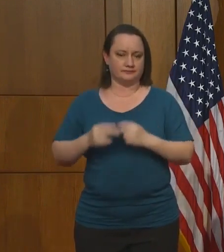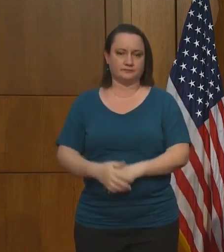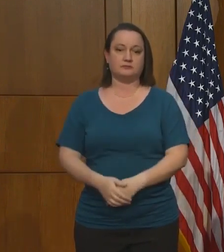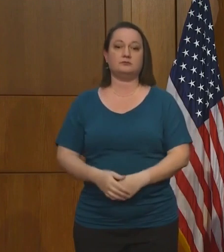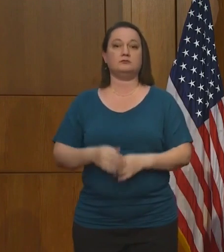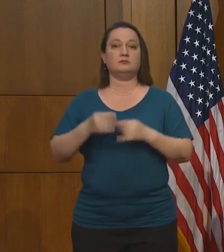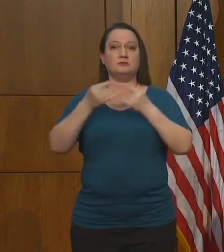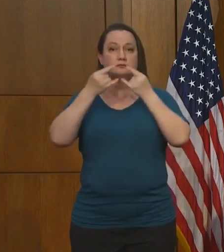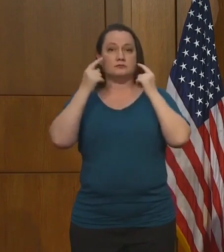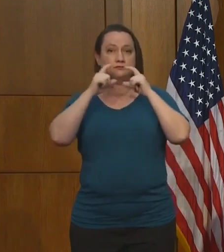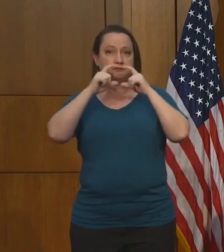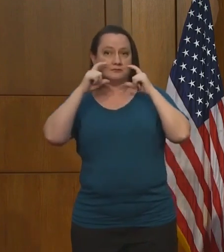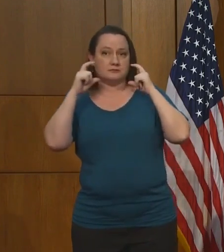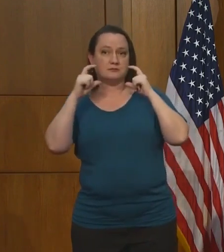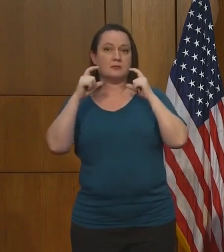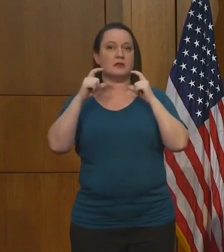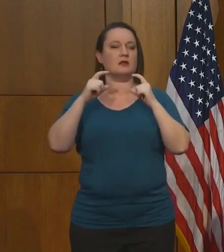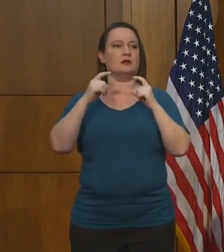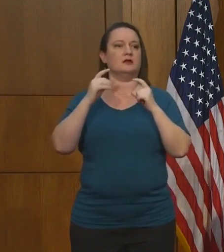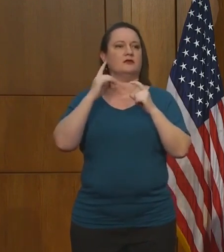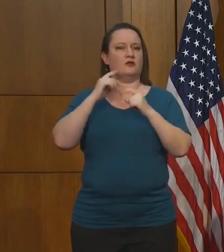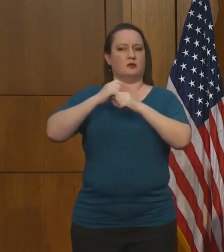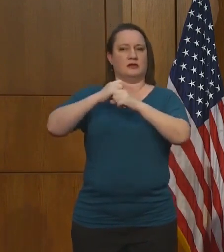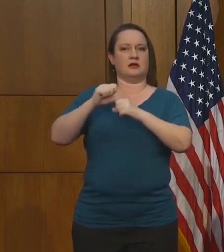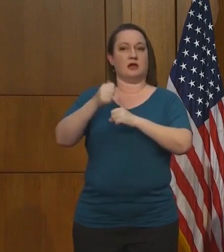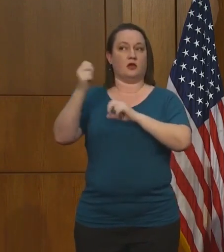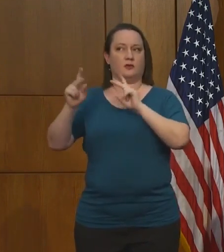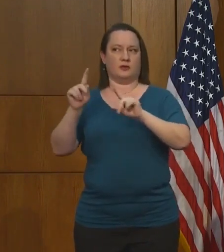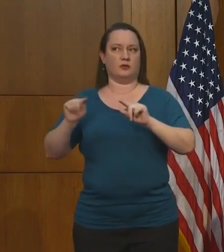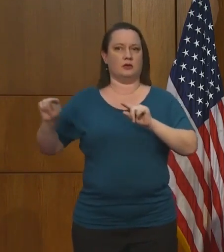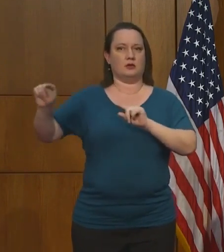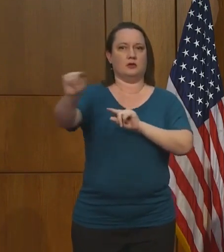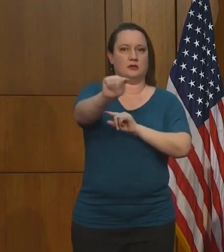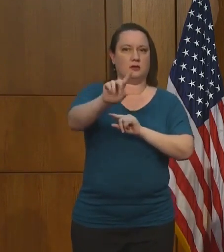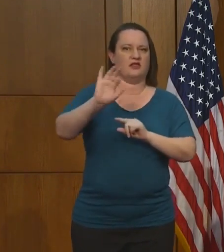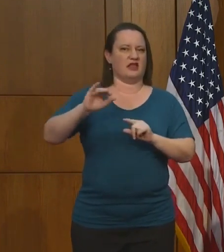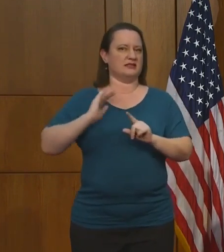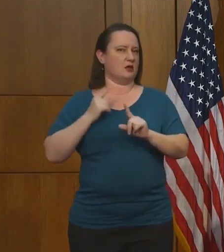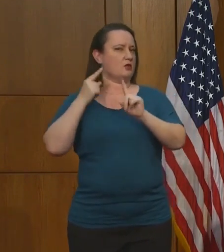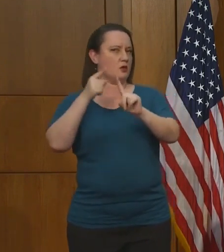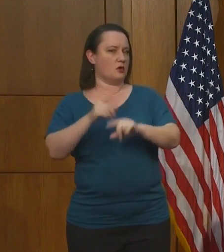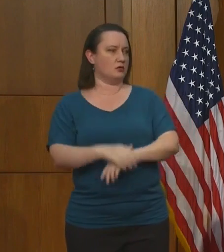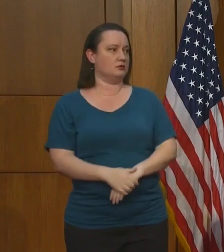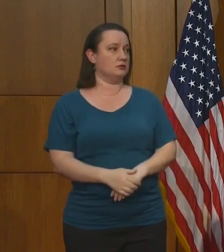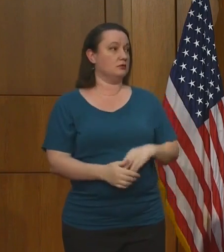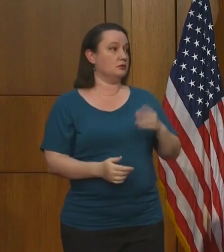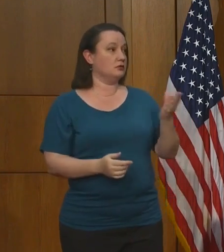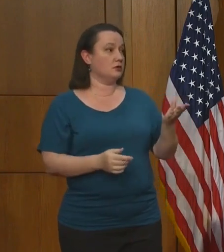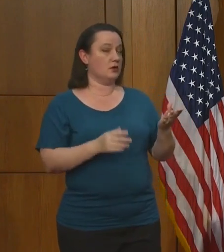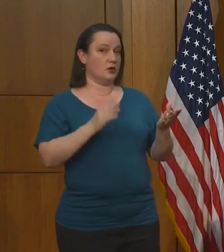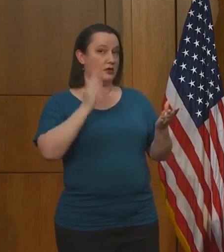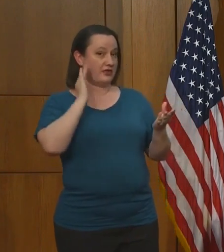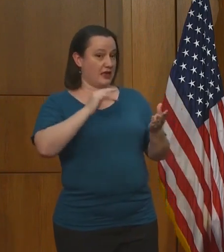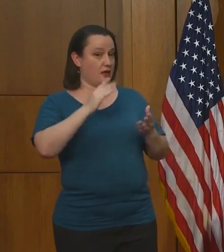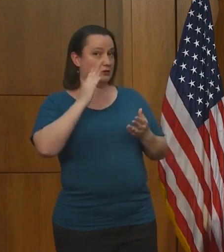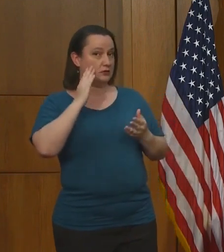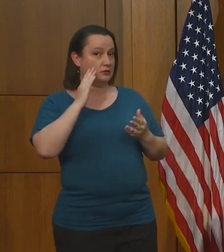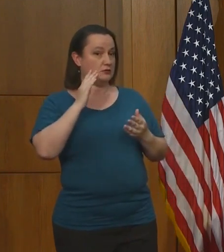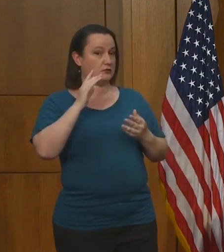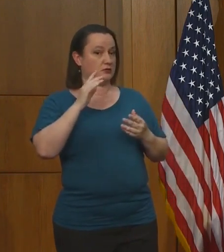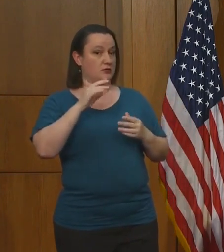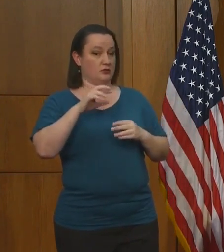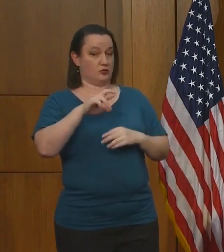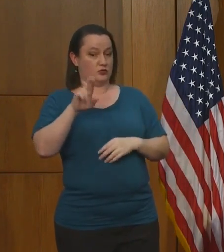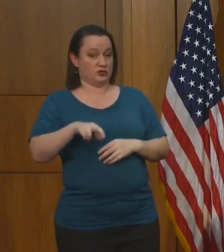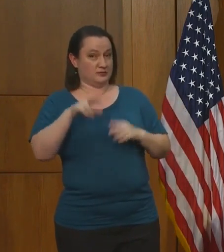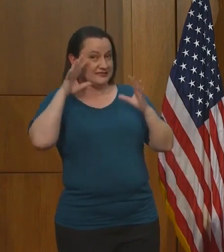intended to protect other people and and that's what our our goal is. That will be for all of Virginia.